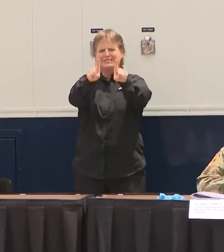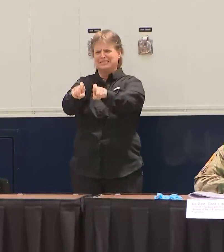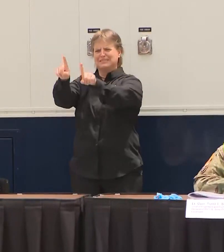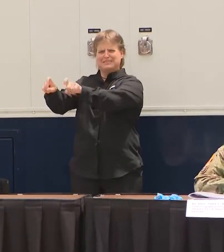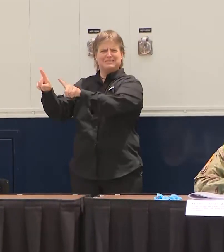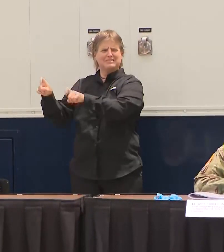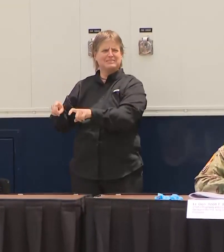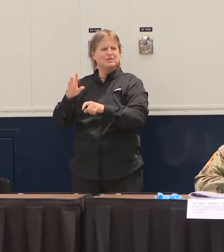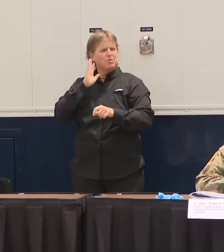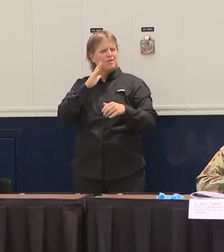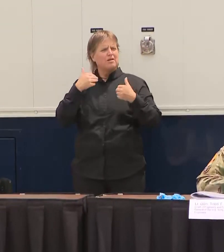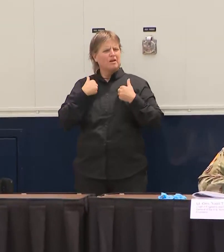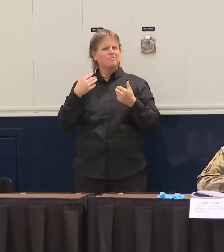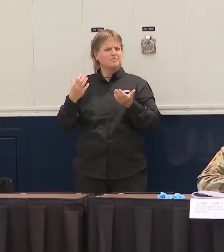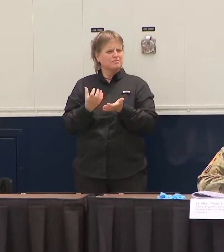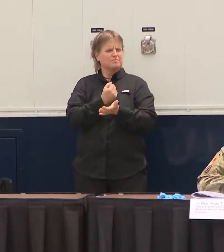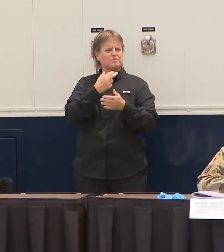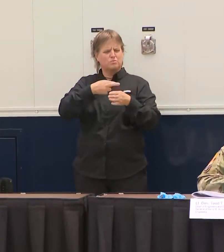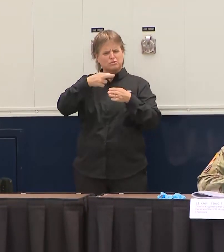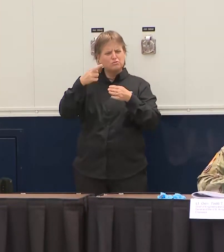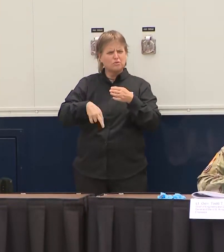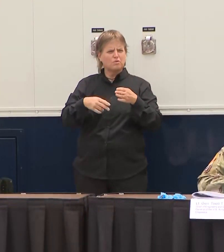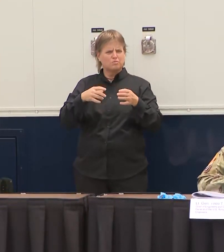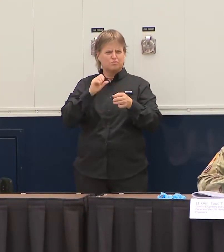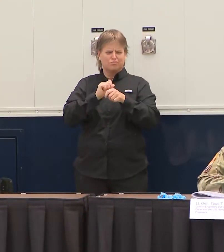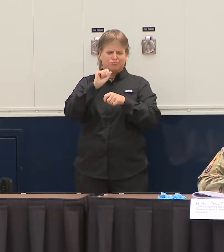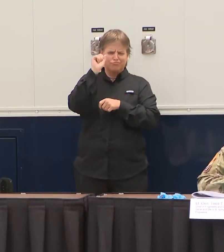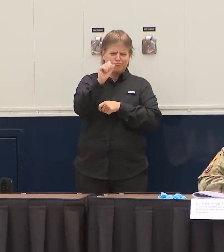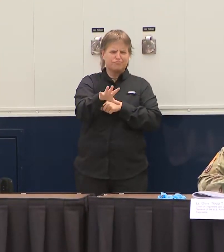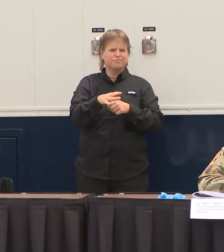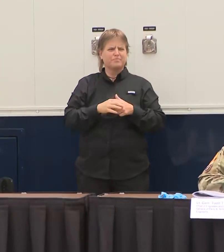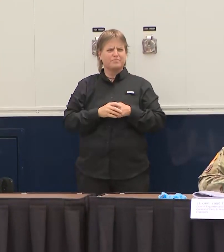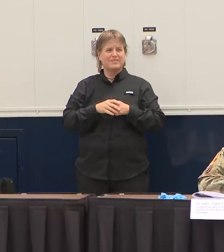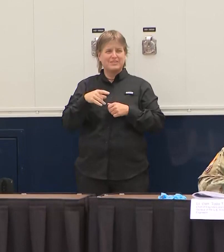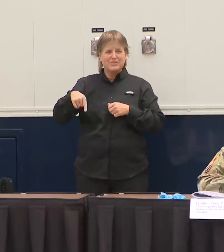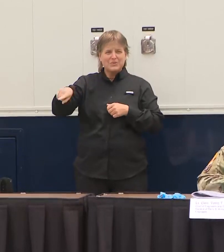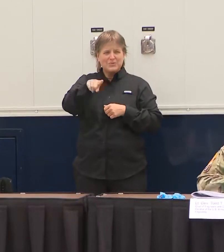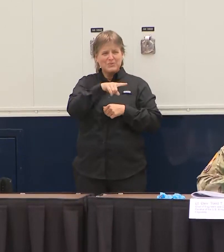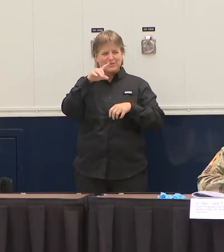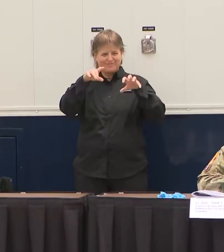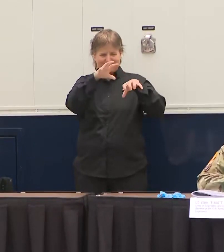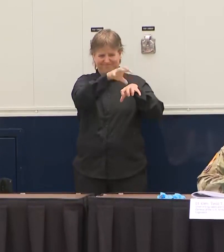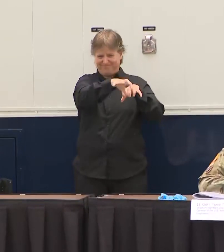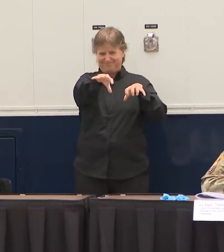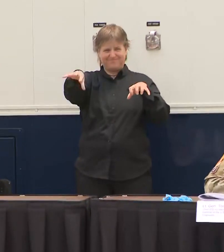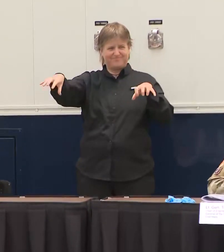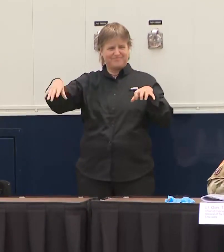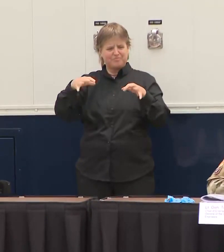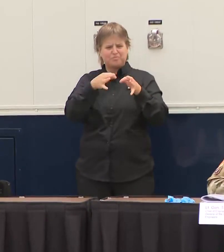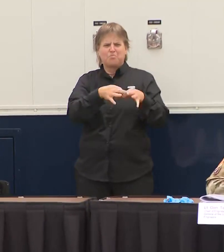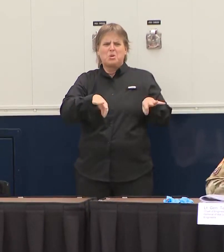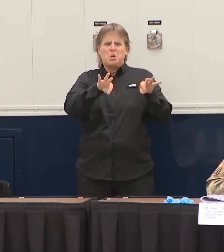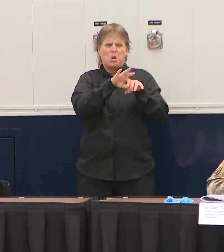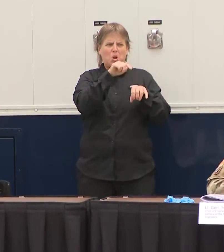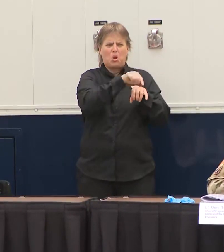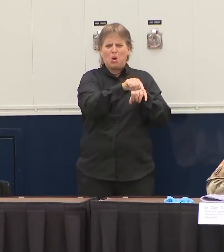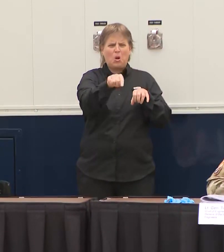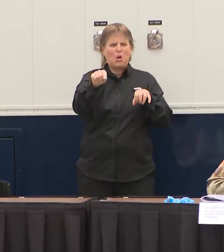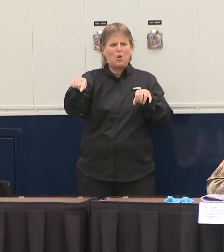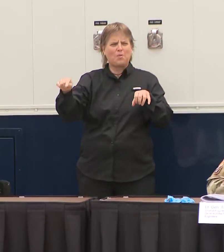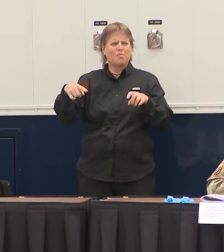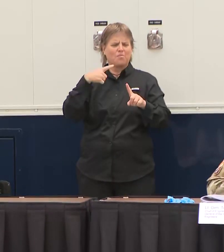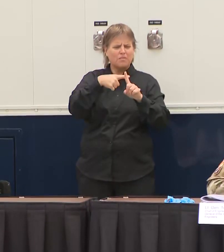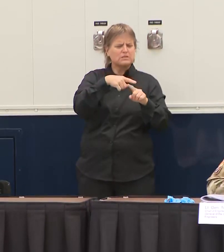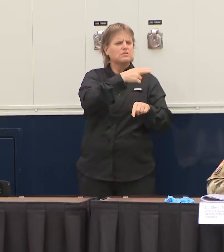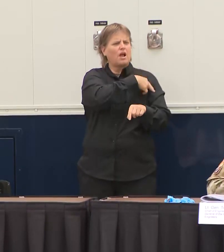they're positive or not and that's important and those drive-through sites are important getting tested at the hospitals has been important too but the way